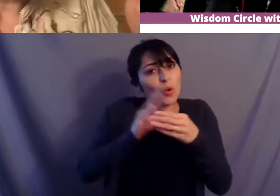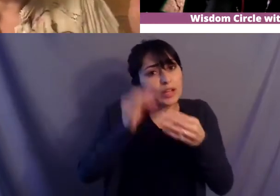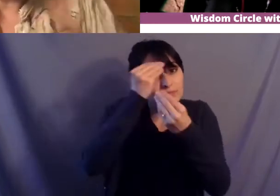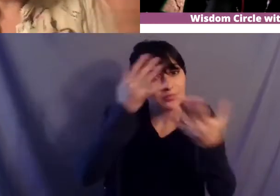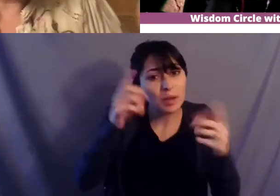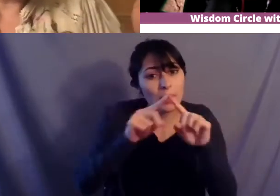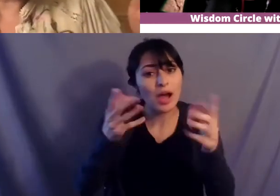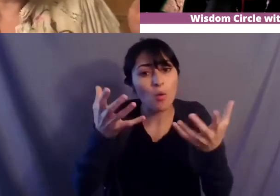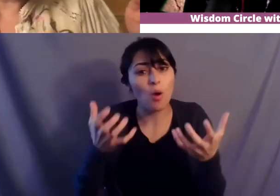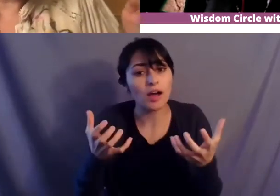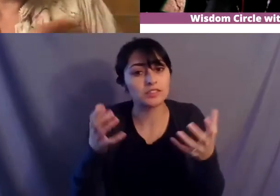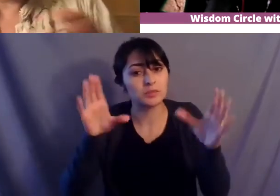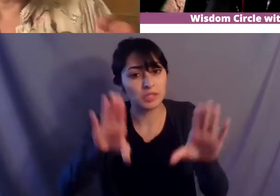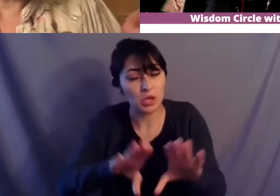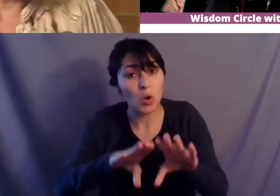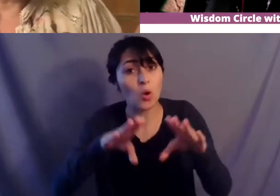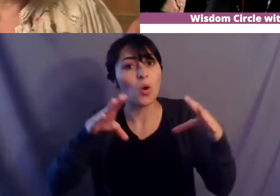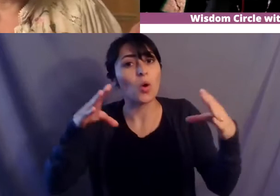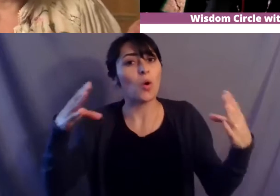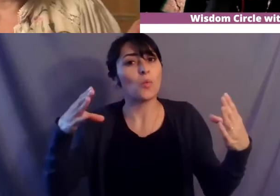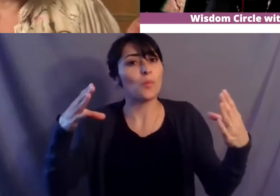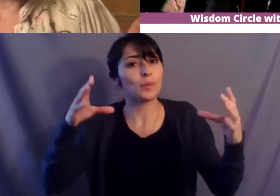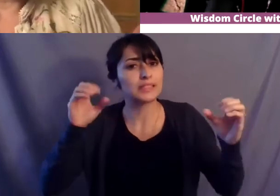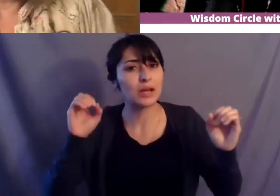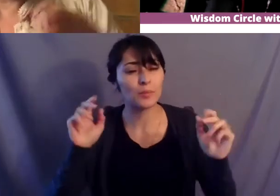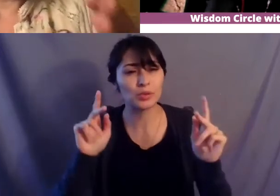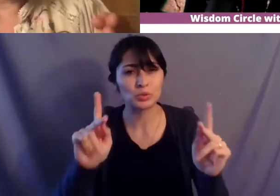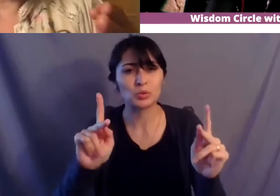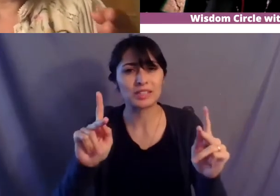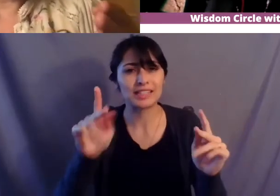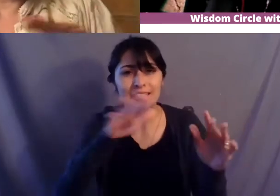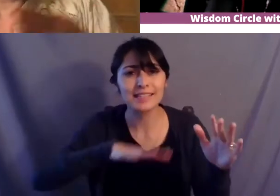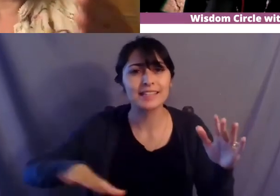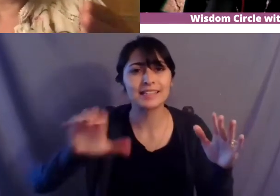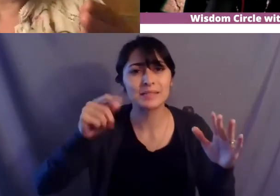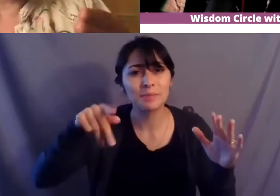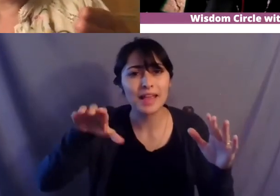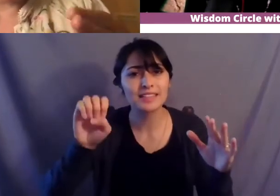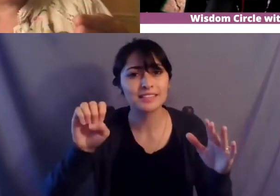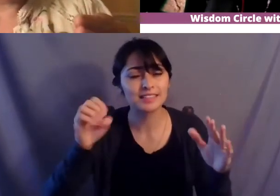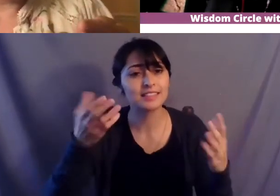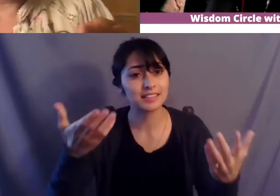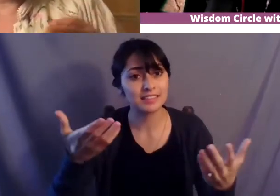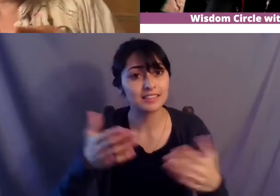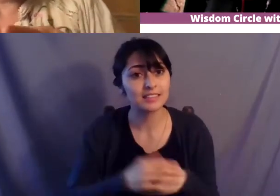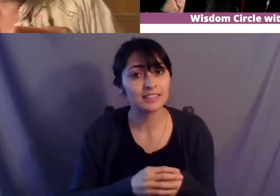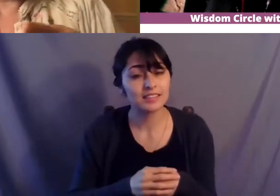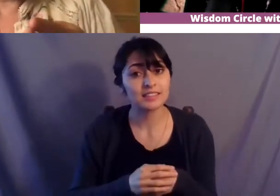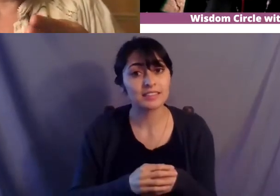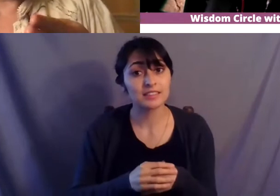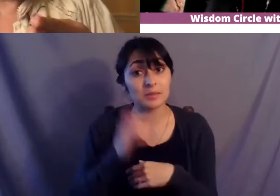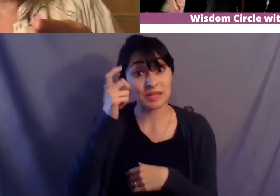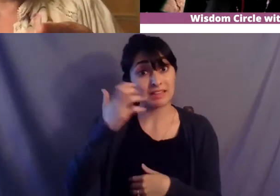space opens a space so if i could do that right because of the opportunities that i had um